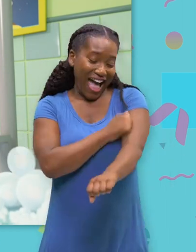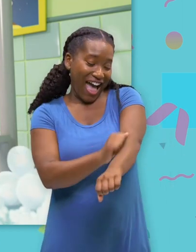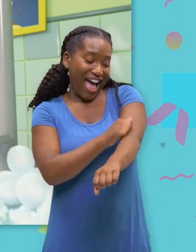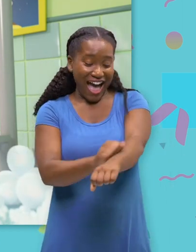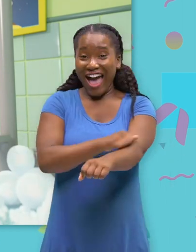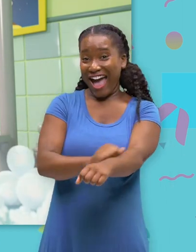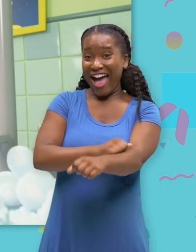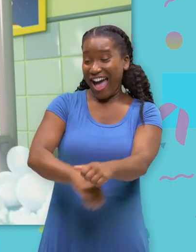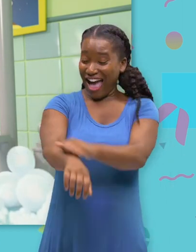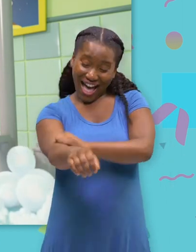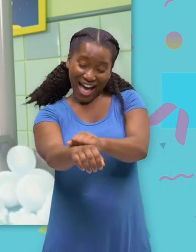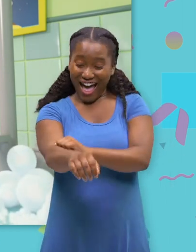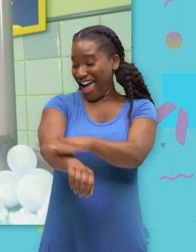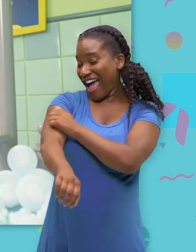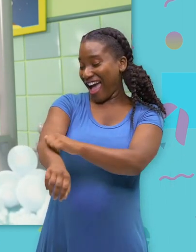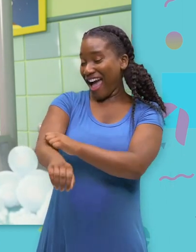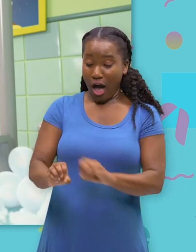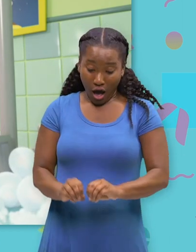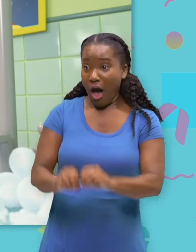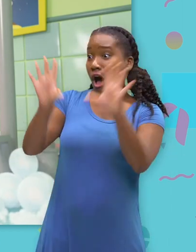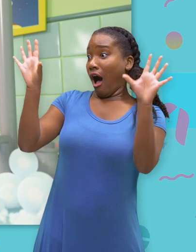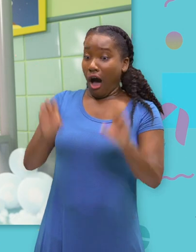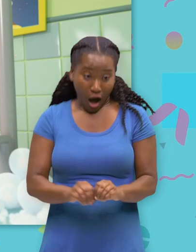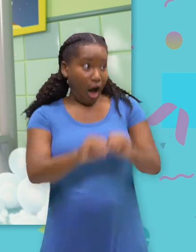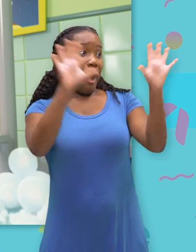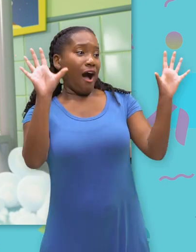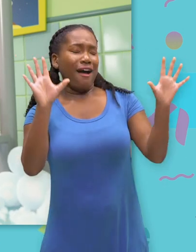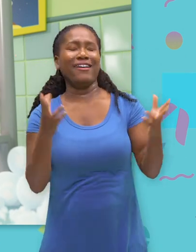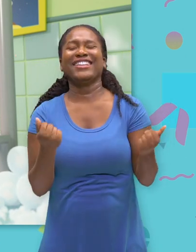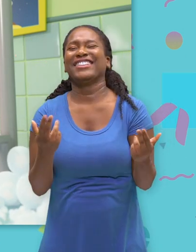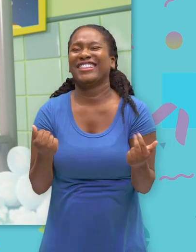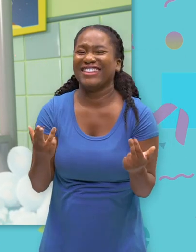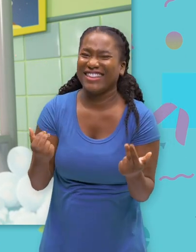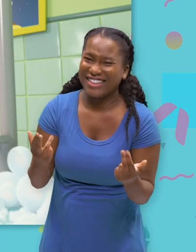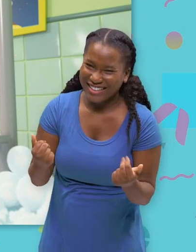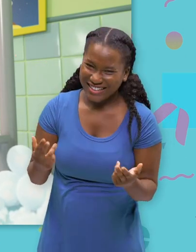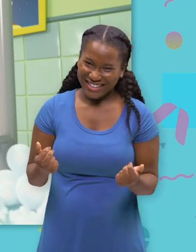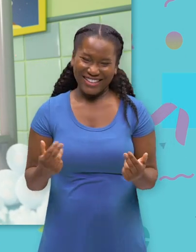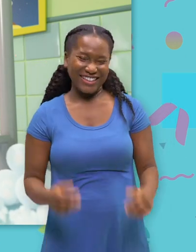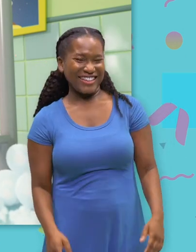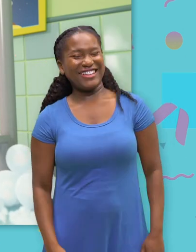-do In the bath, do-do-do-do-do Splash and laugh, do-do-do-do-do-do In the bath